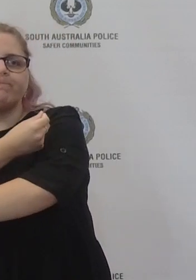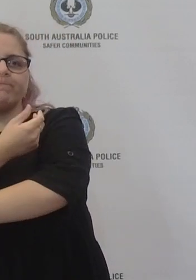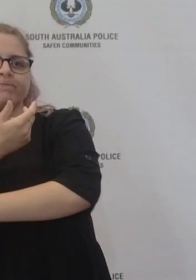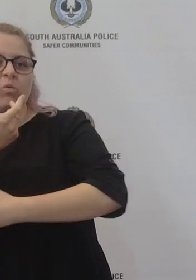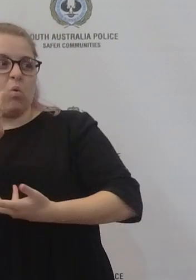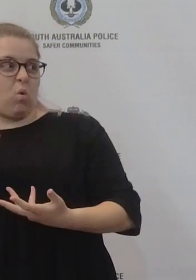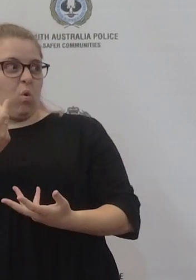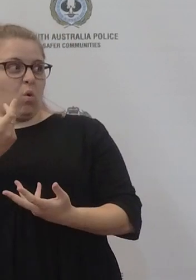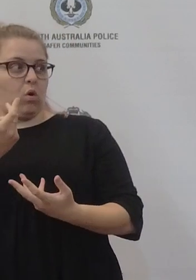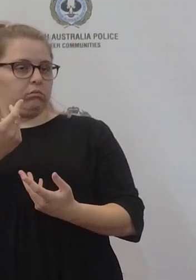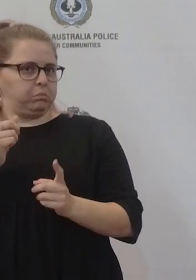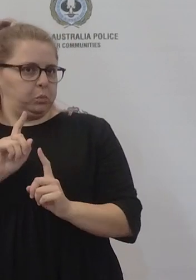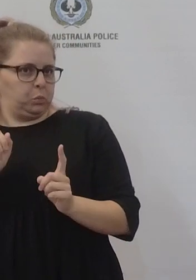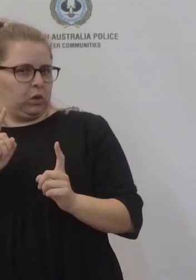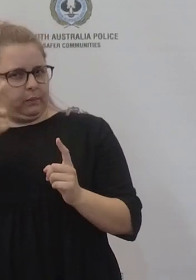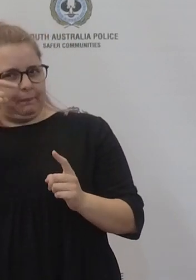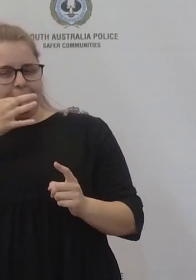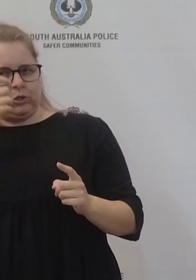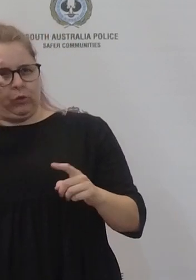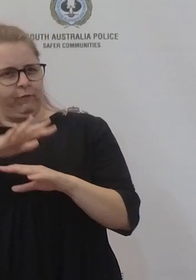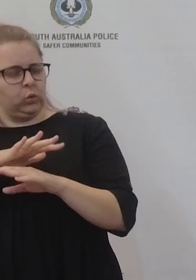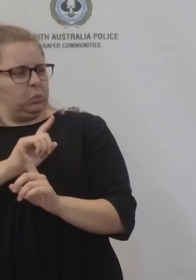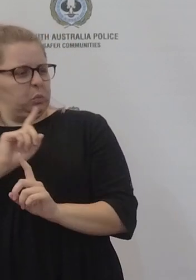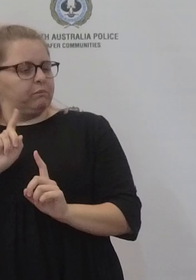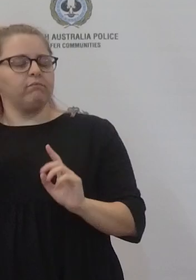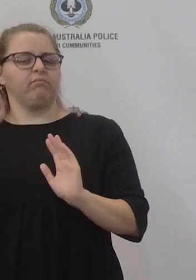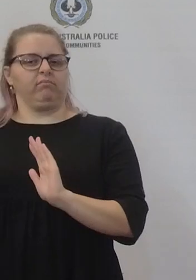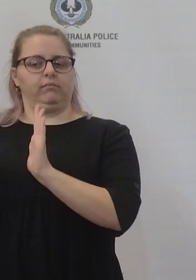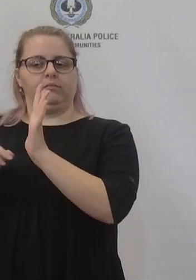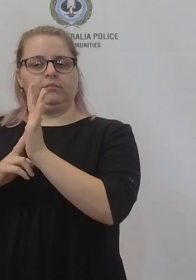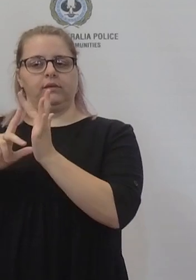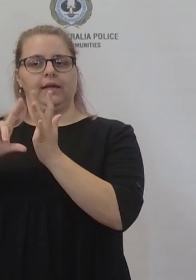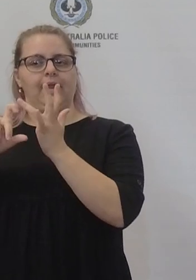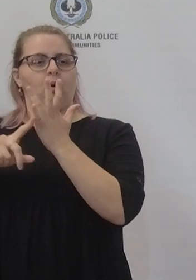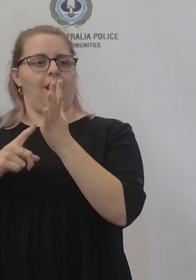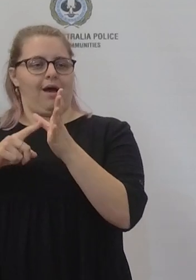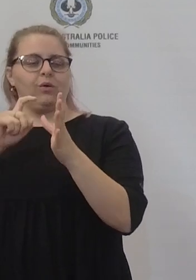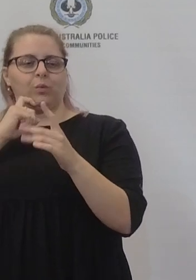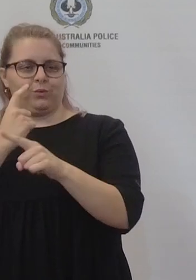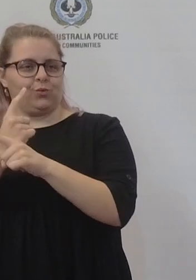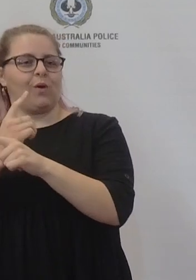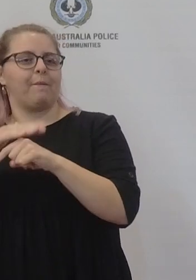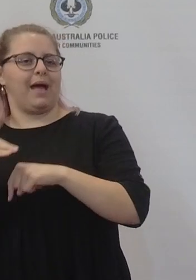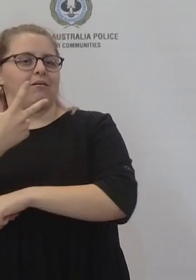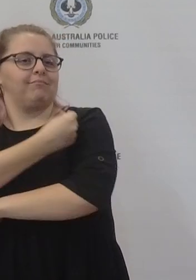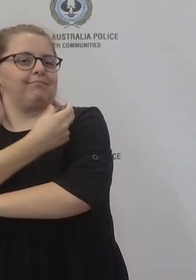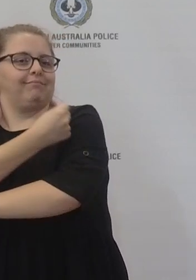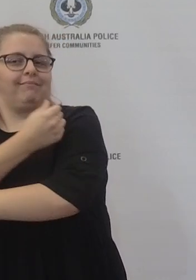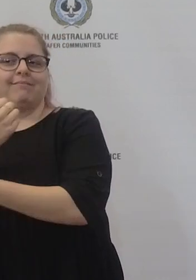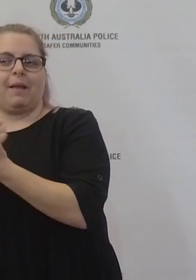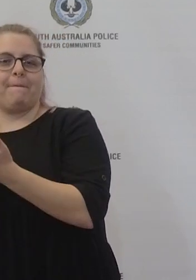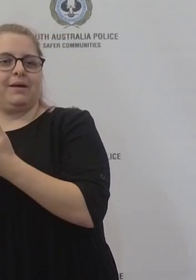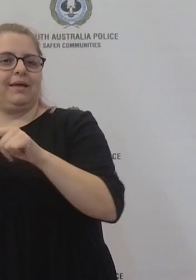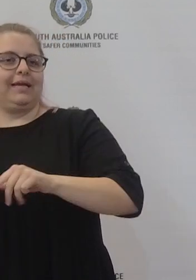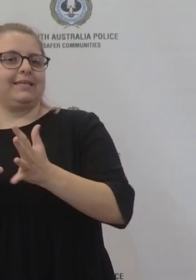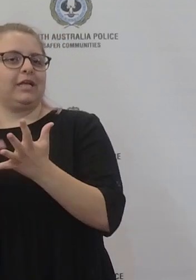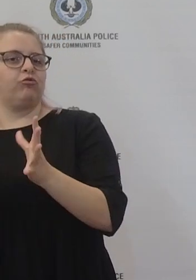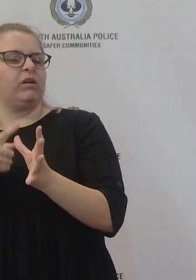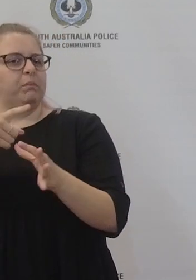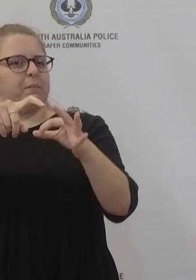boost that? I'm confused. might be better if let Professor Spurrier talk about the vaccination rates and the impact it has on the changes we make. But why now?